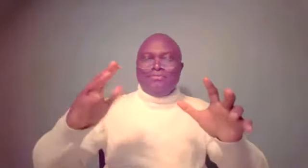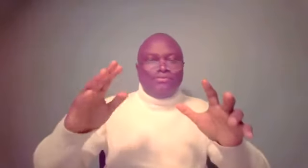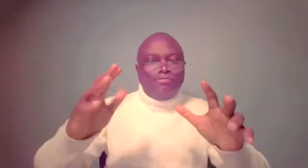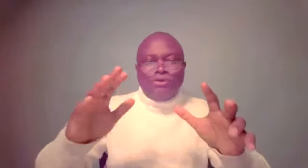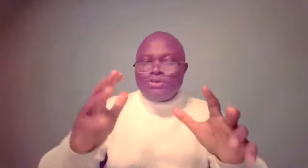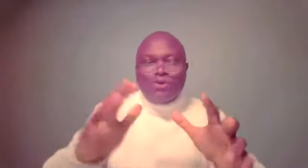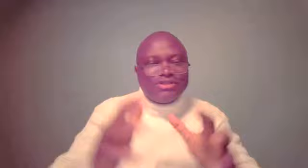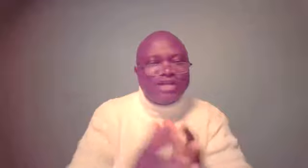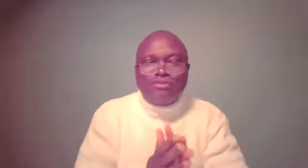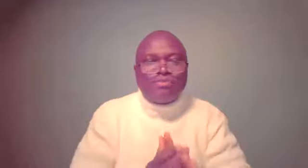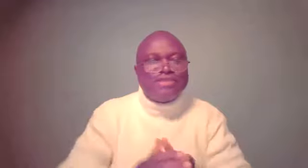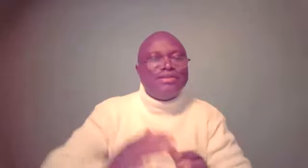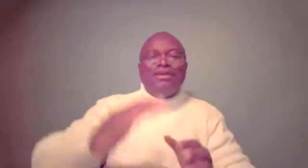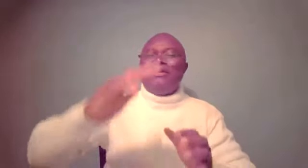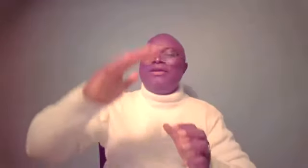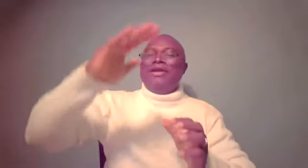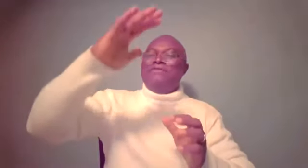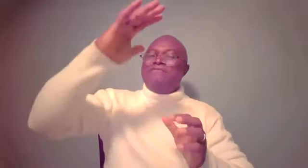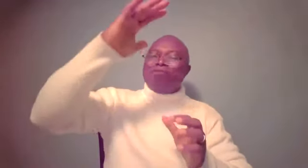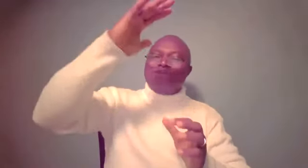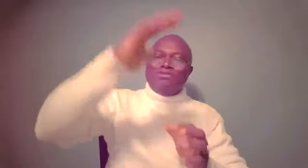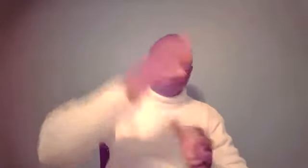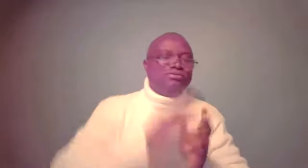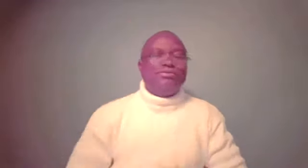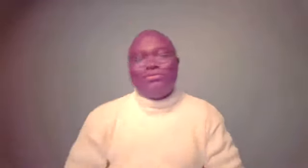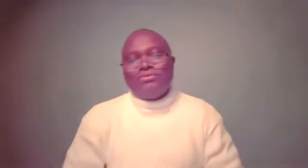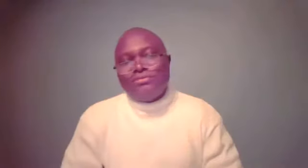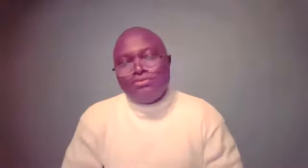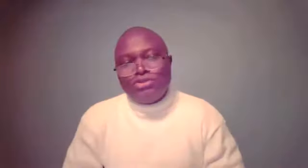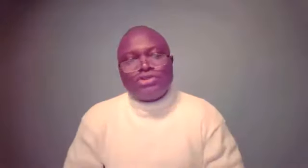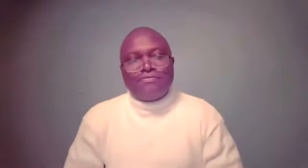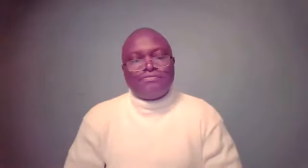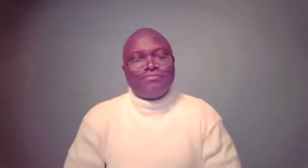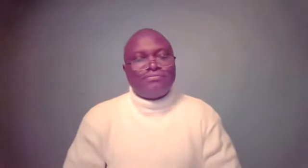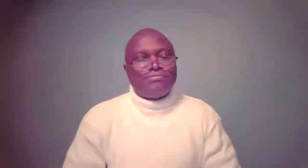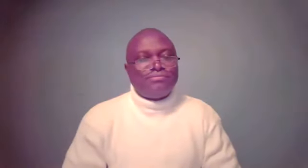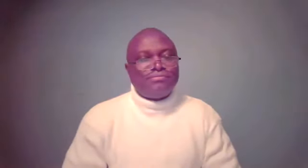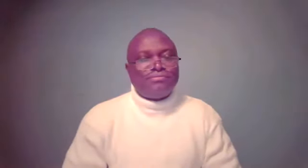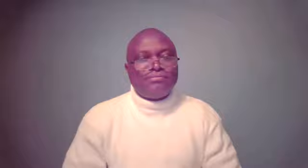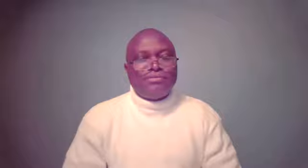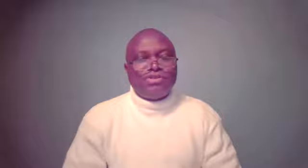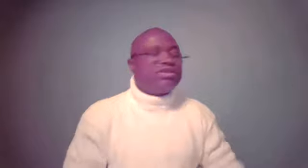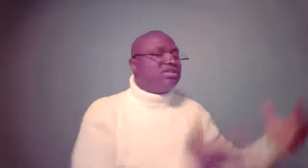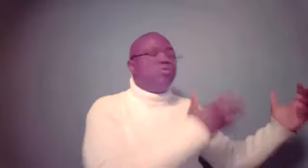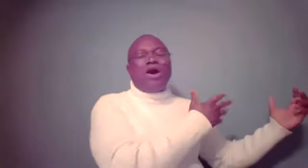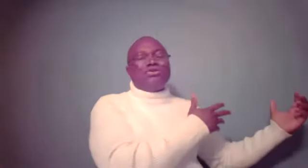The person who was in charge of the prison elevated Joseph. Just as he was